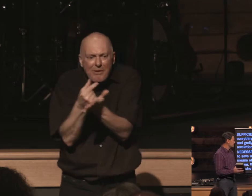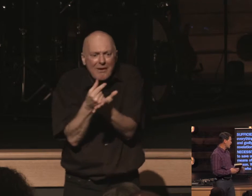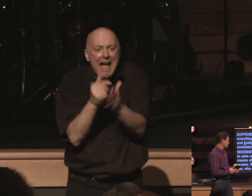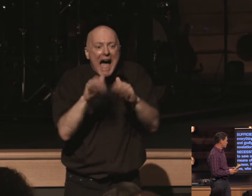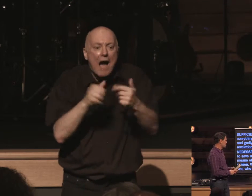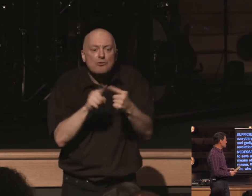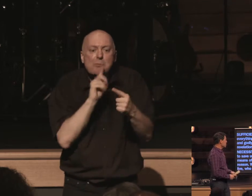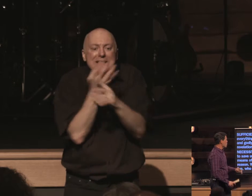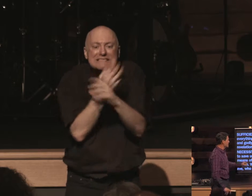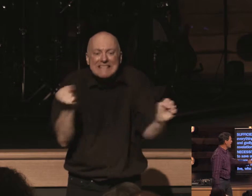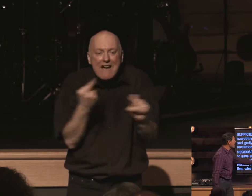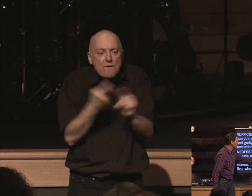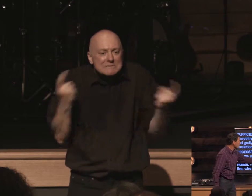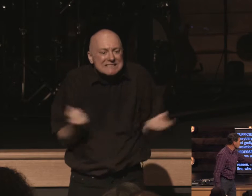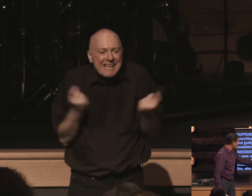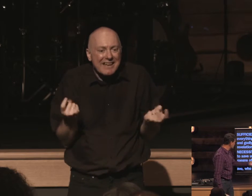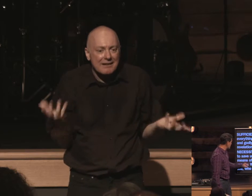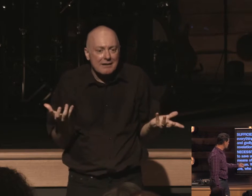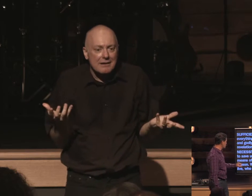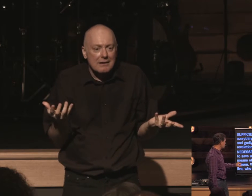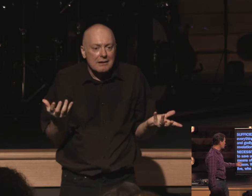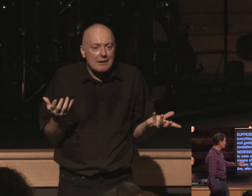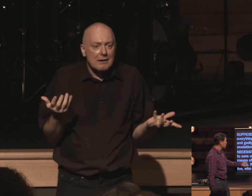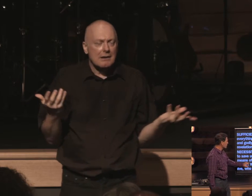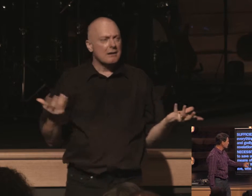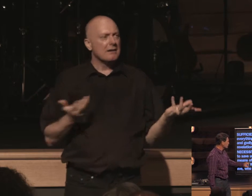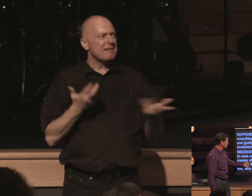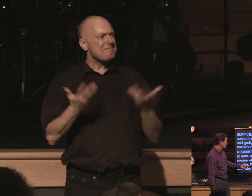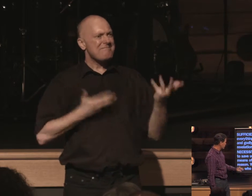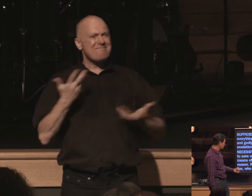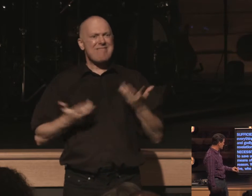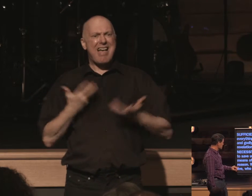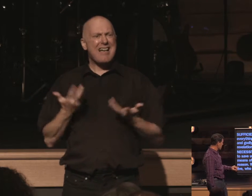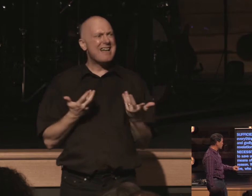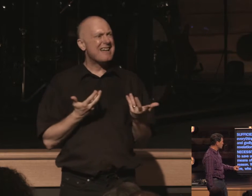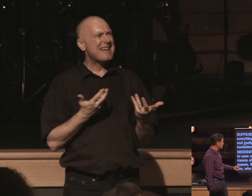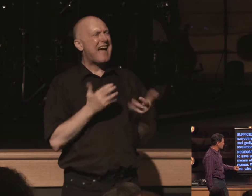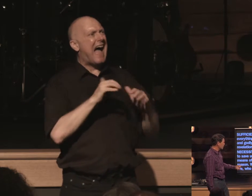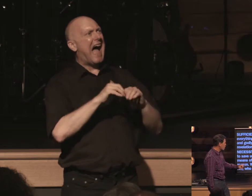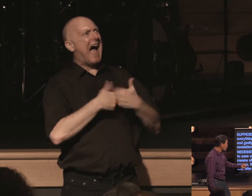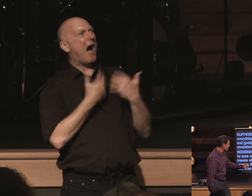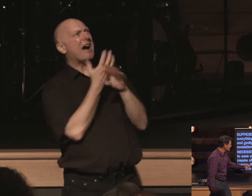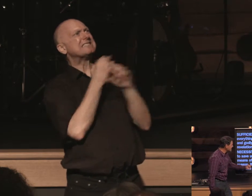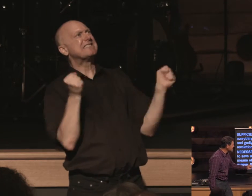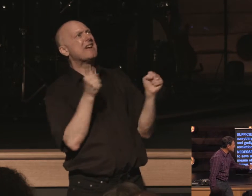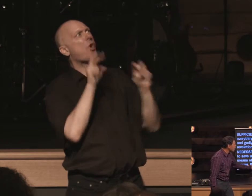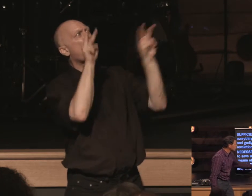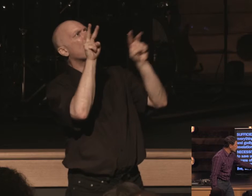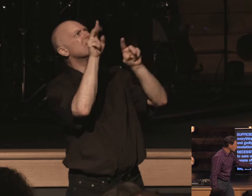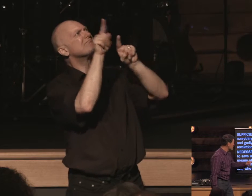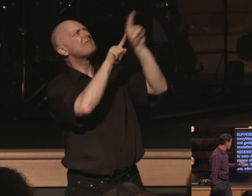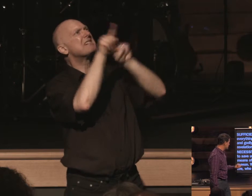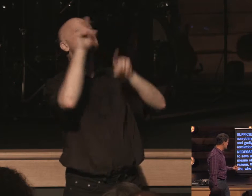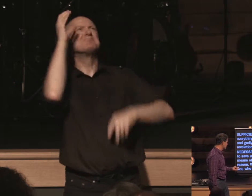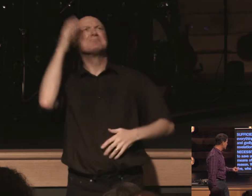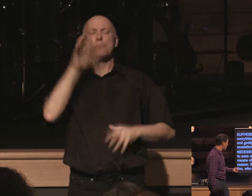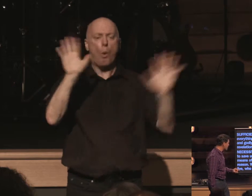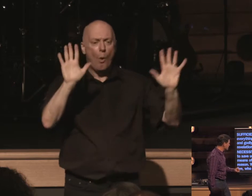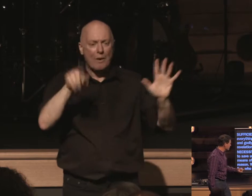redemption we cannot know god savingly by means of personal experience and human reason we need god's word to tell us how to live